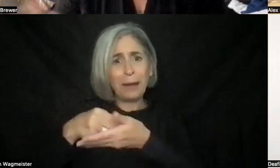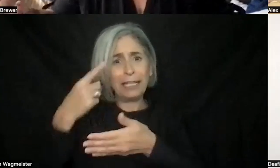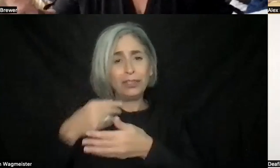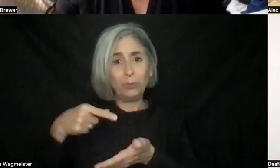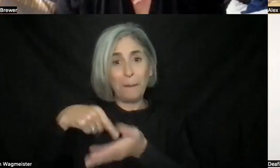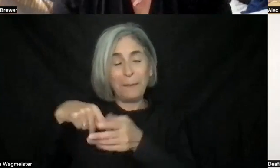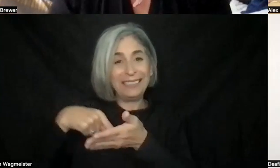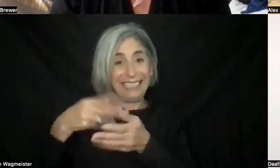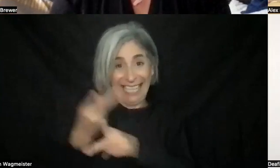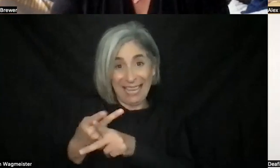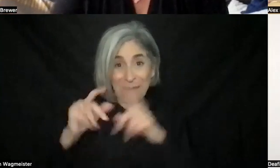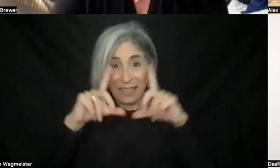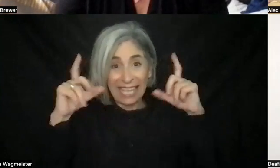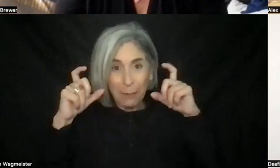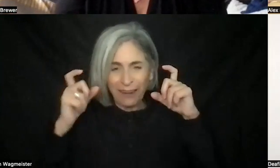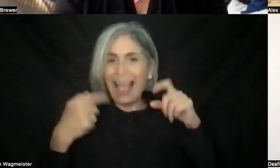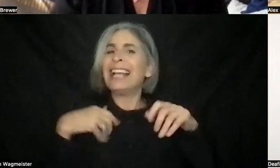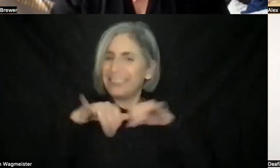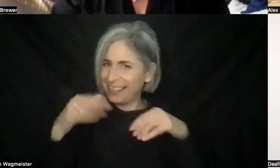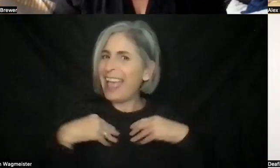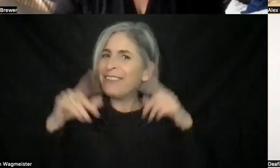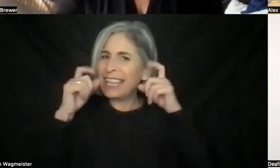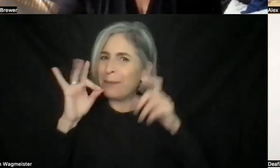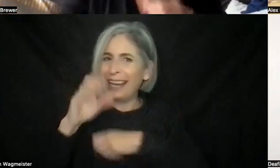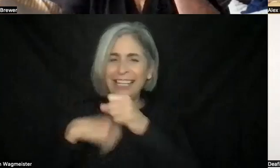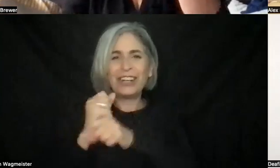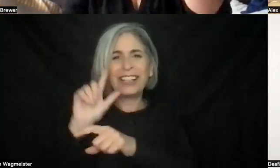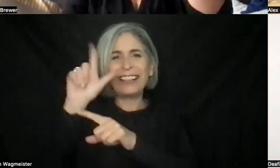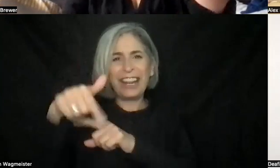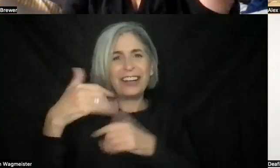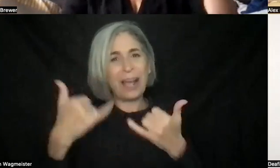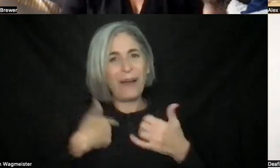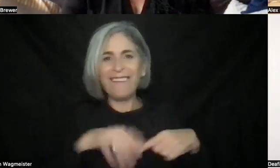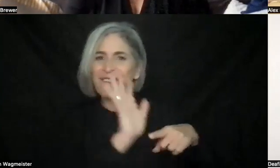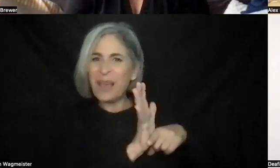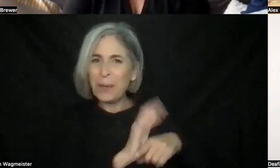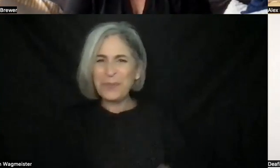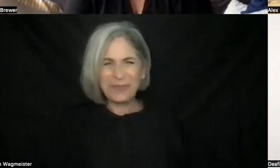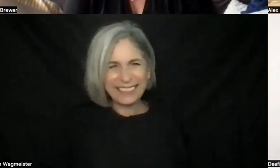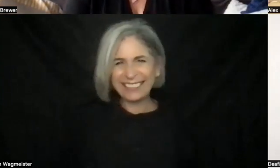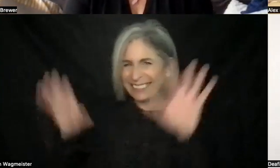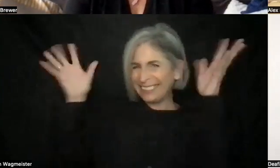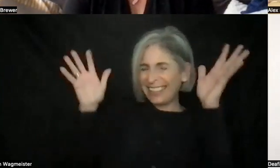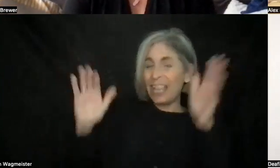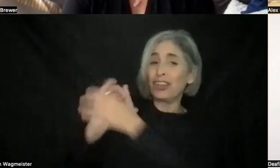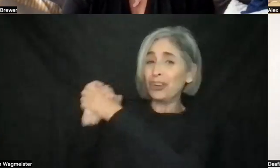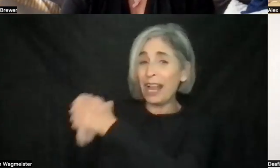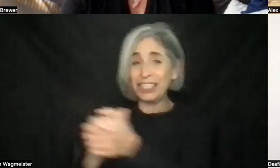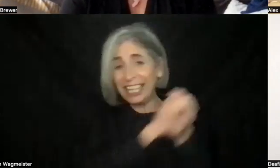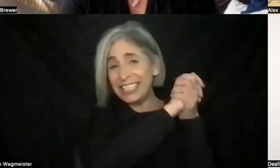But eight years later, I still have the camera, and now I have a film. Very good. Congratulations on that. It's been getting a lot of great